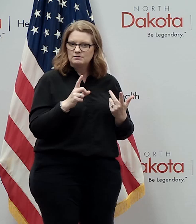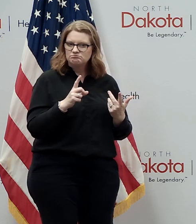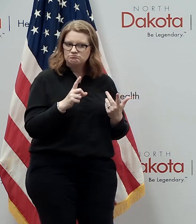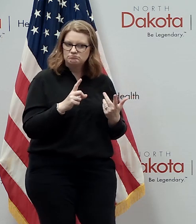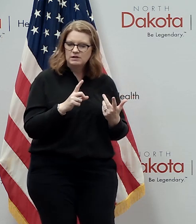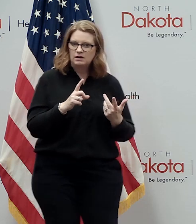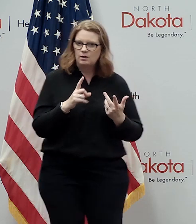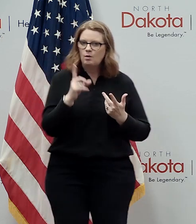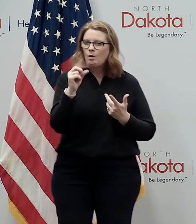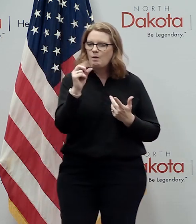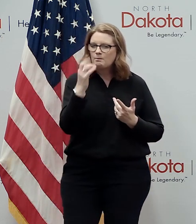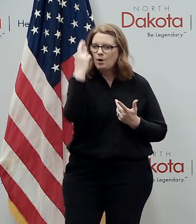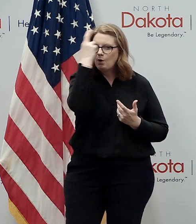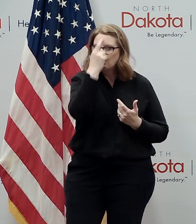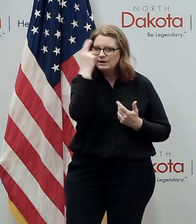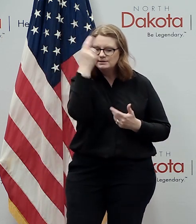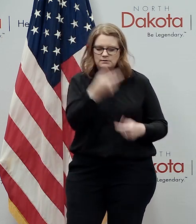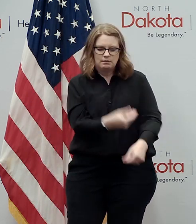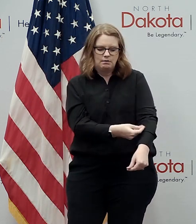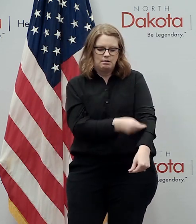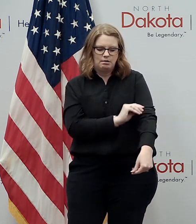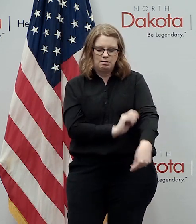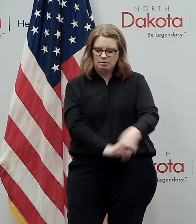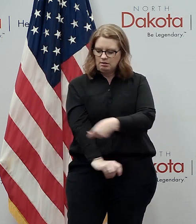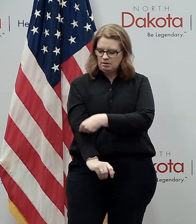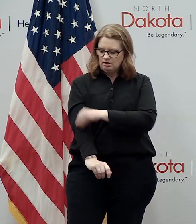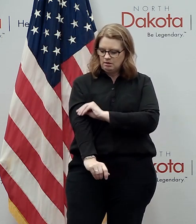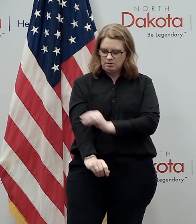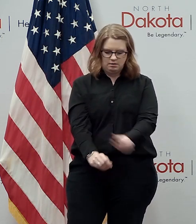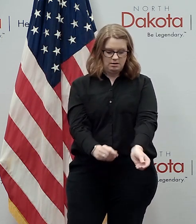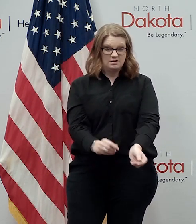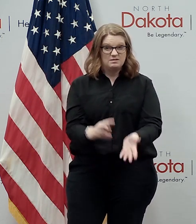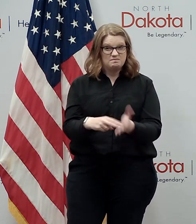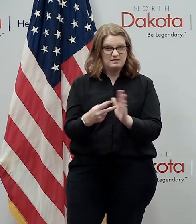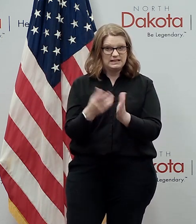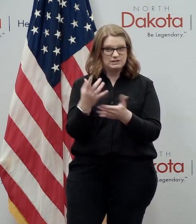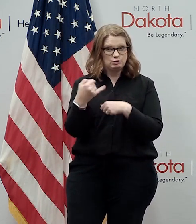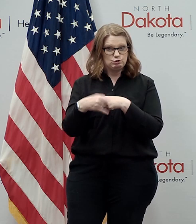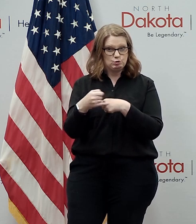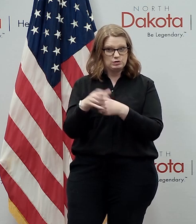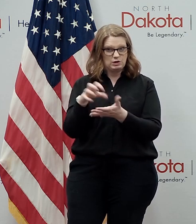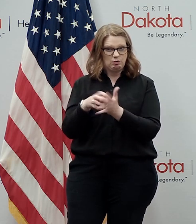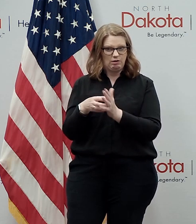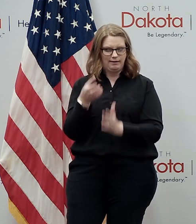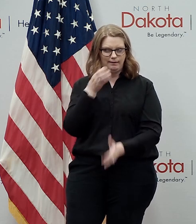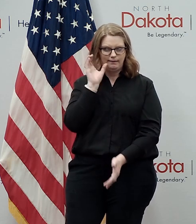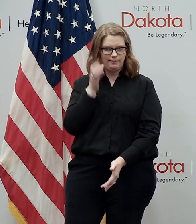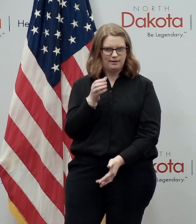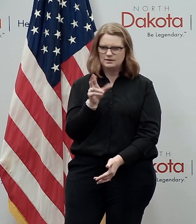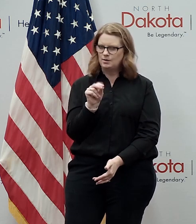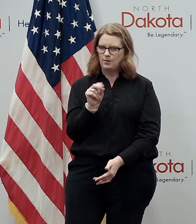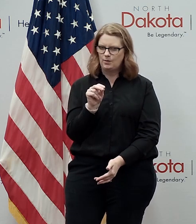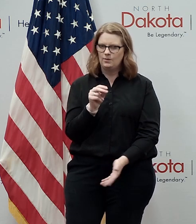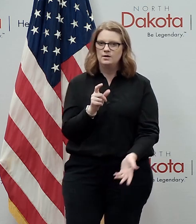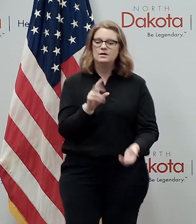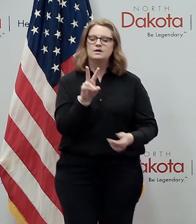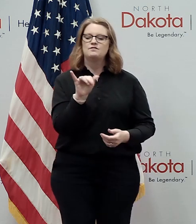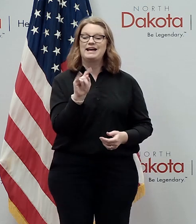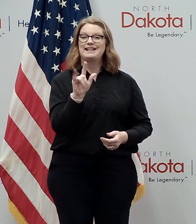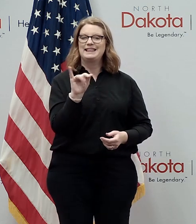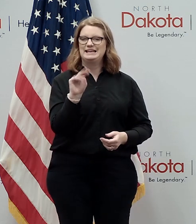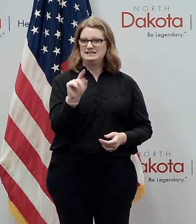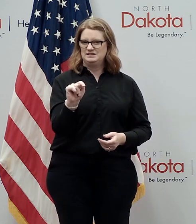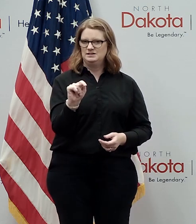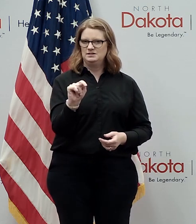one more reason to roll up your sleeves and it's not for a glass of juice or a cookie but in early june vitalant which